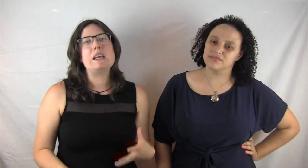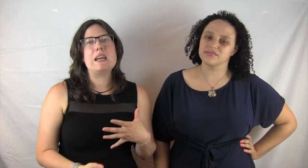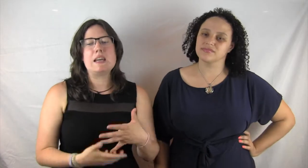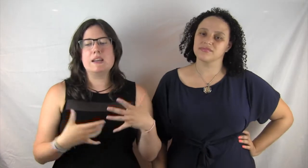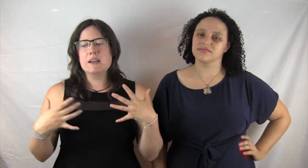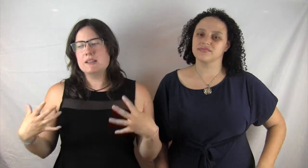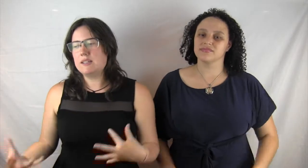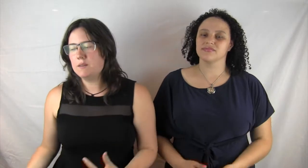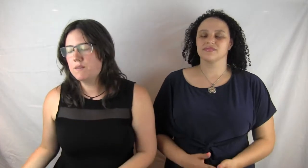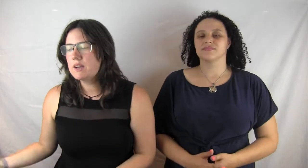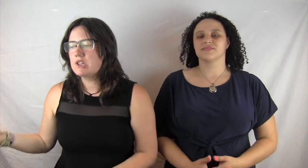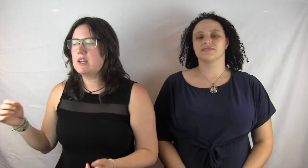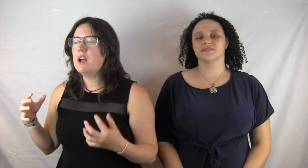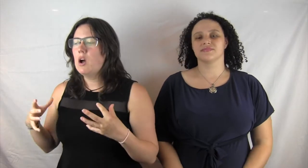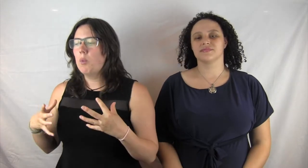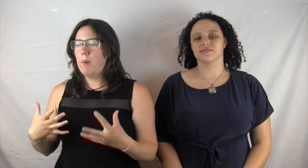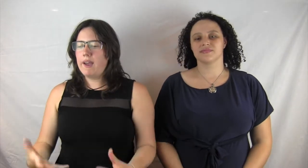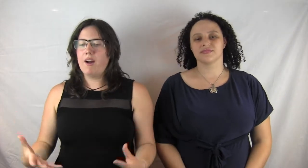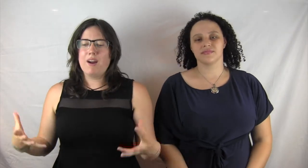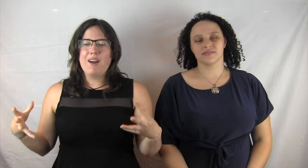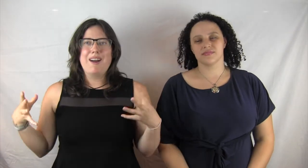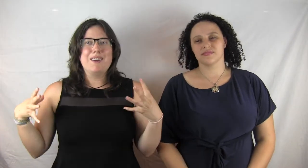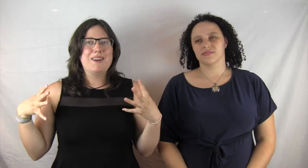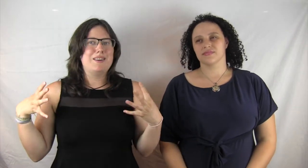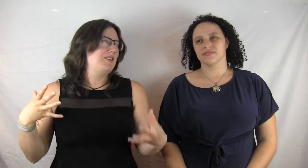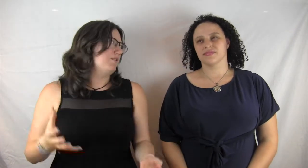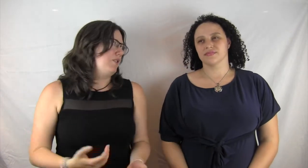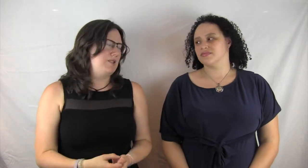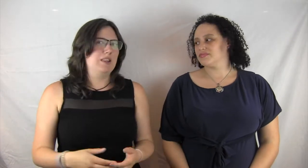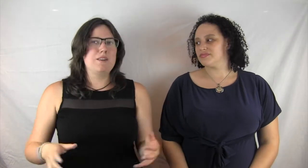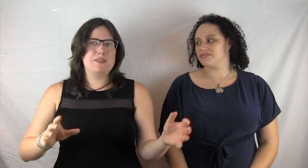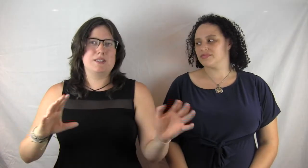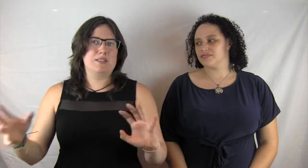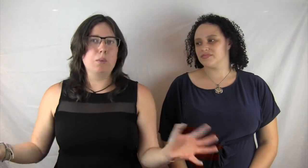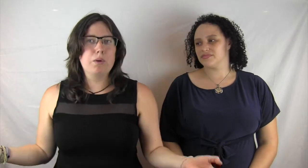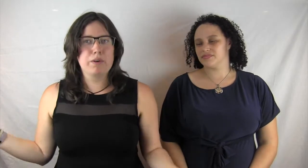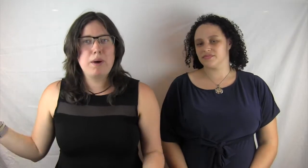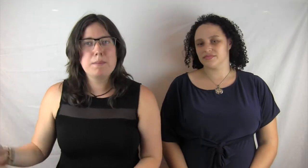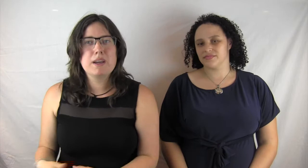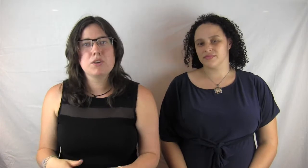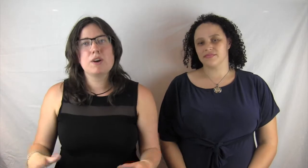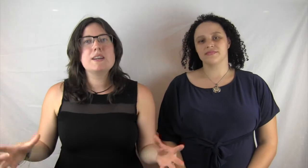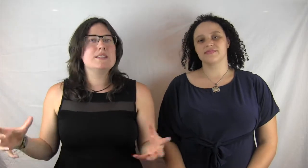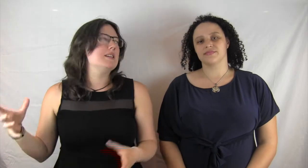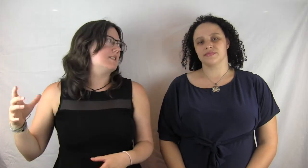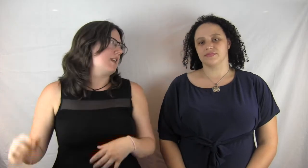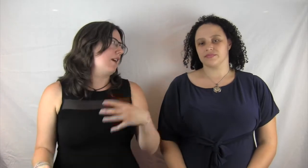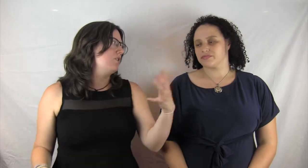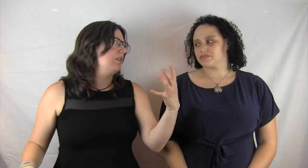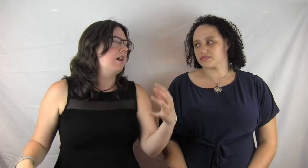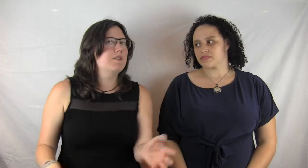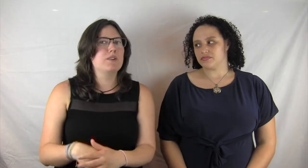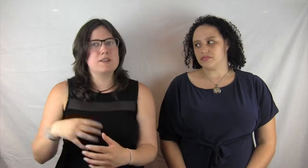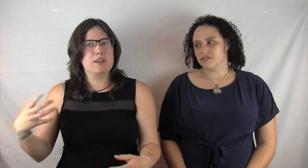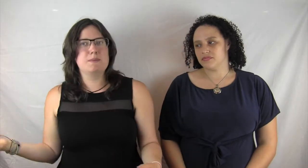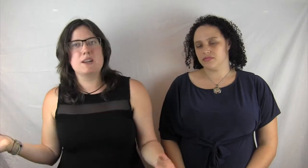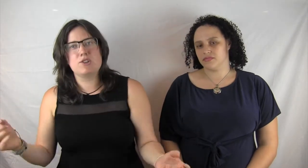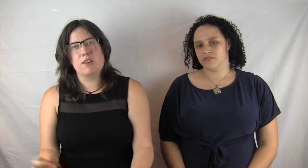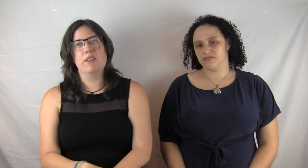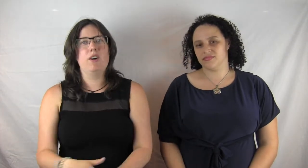in teen fiction, where first love is so overwhelming and crazy. Is it actually love or is it obsession? And there